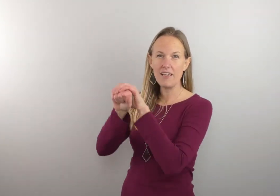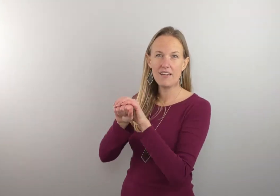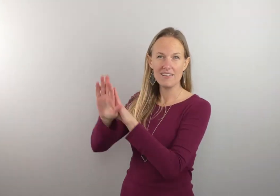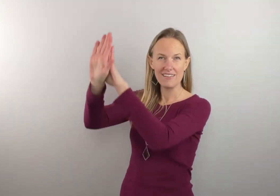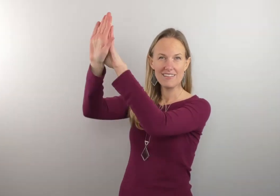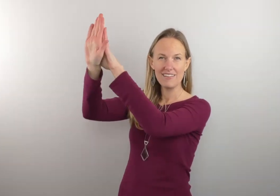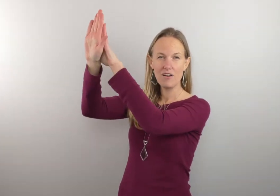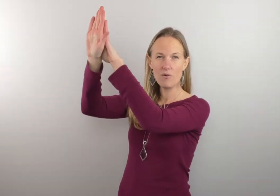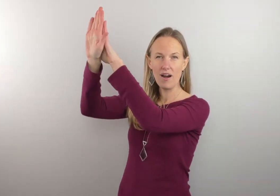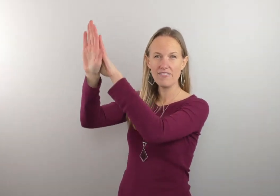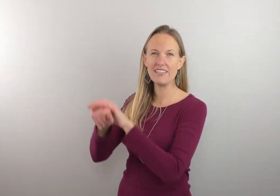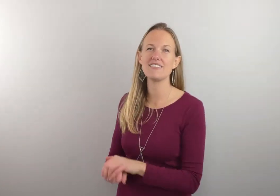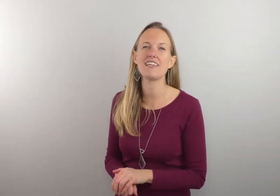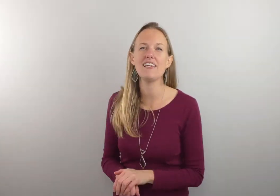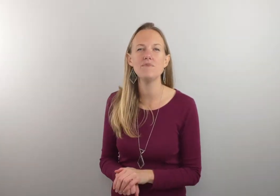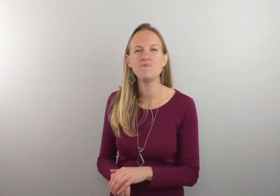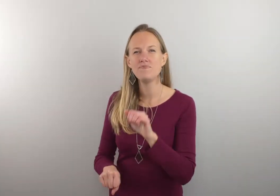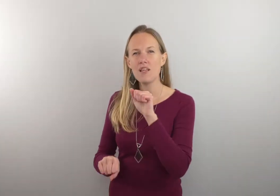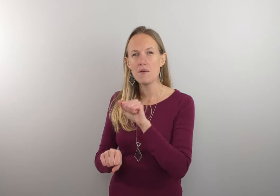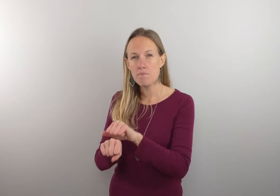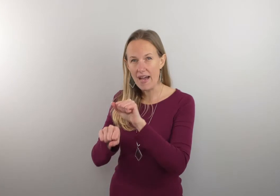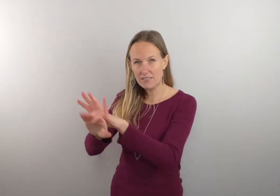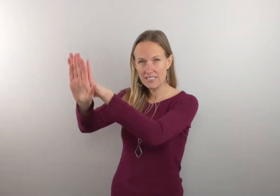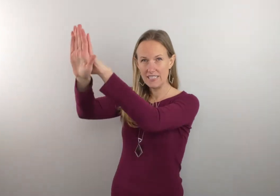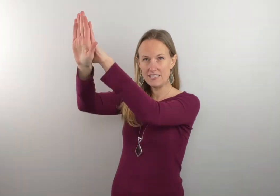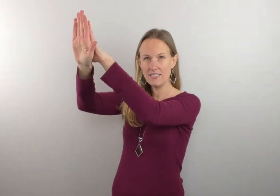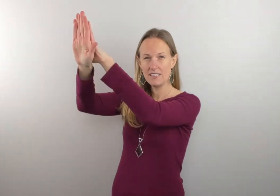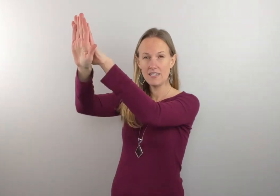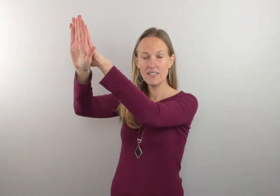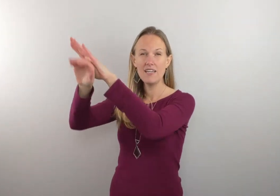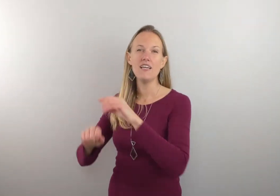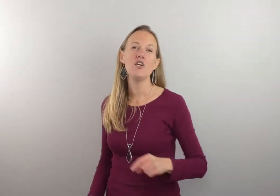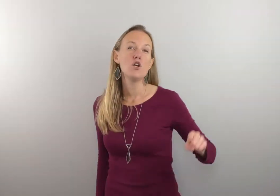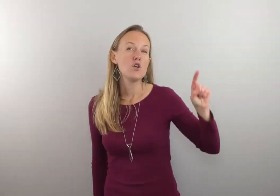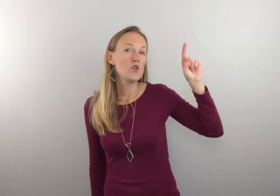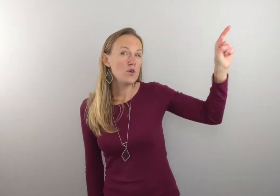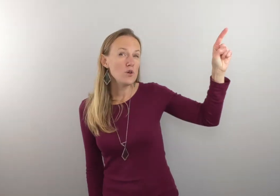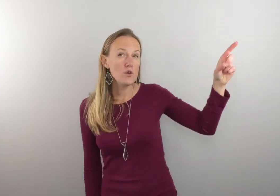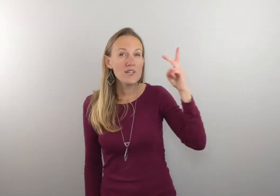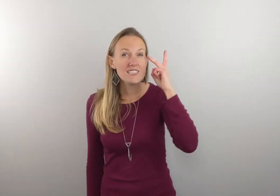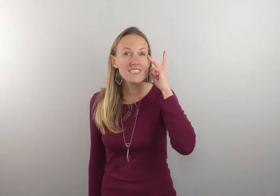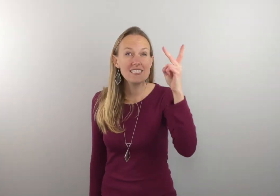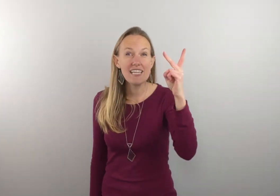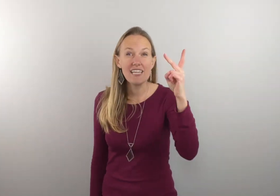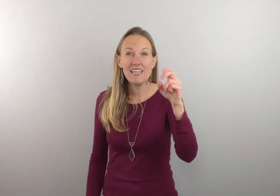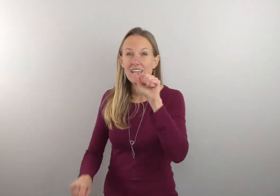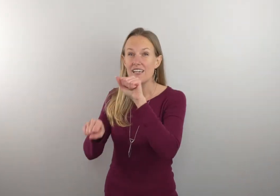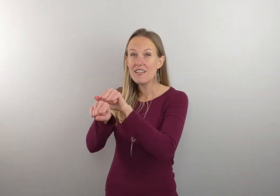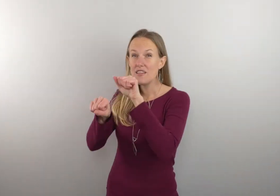rock face okay mountain you see the